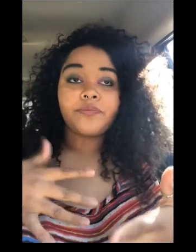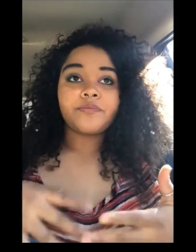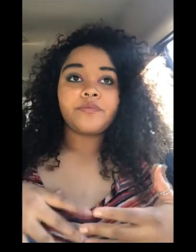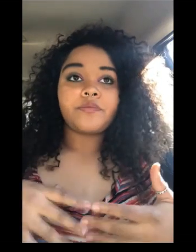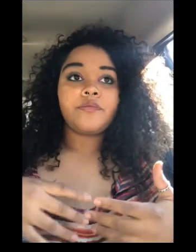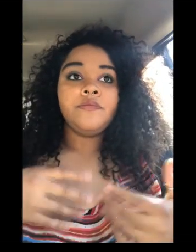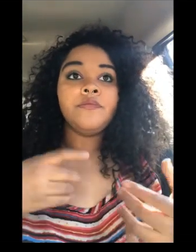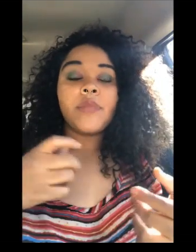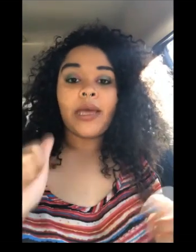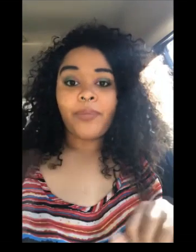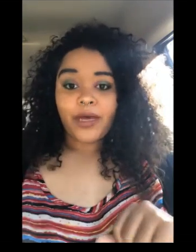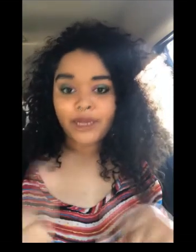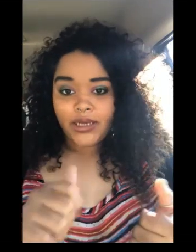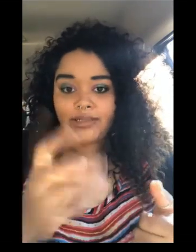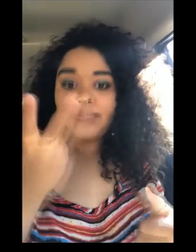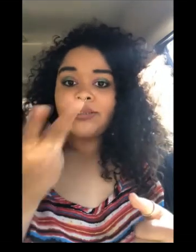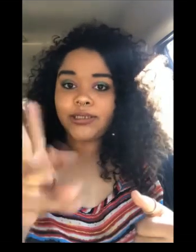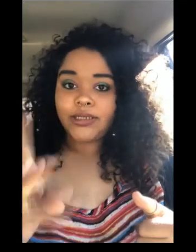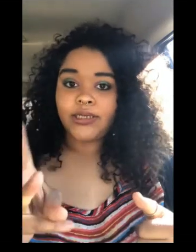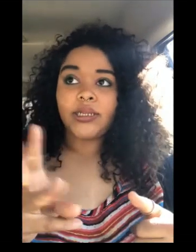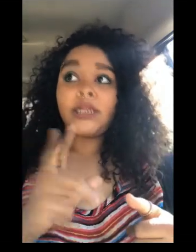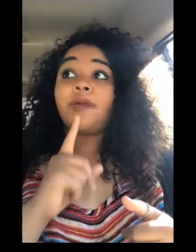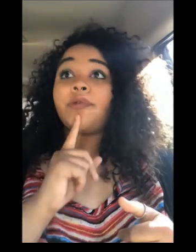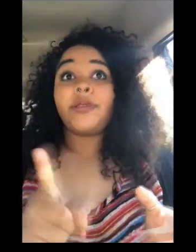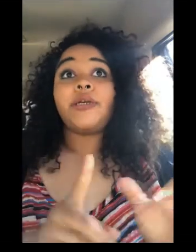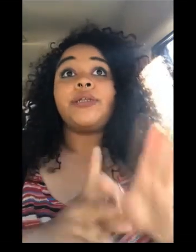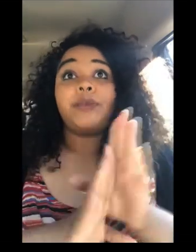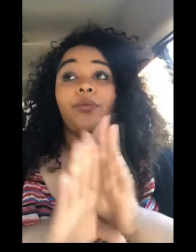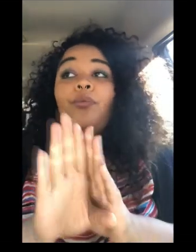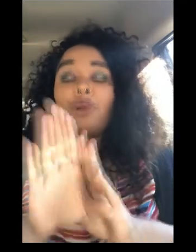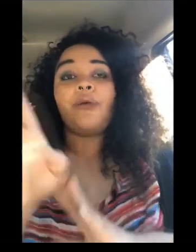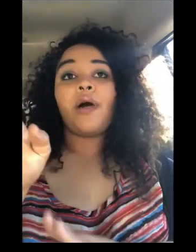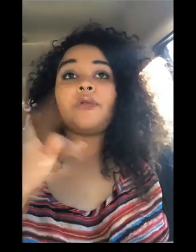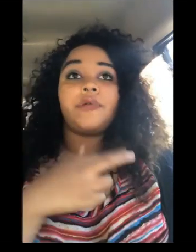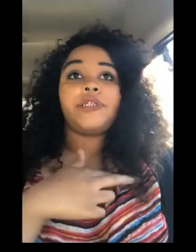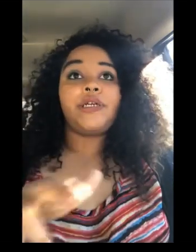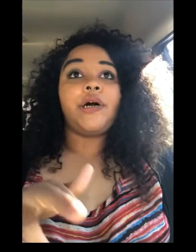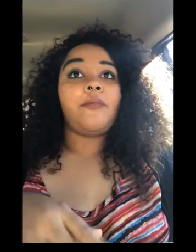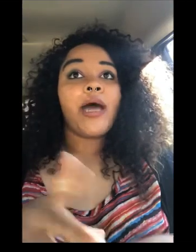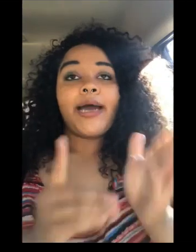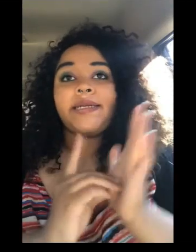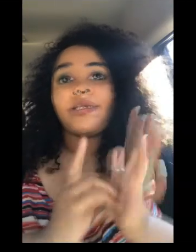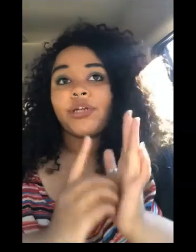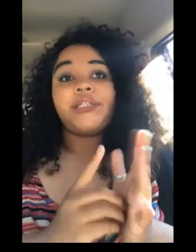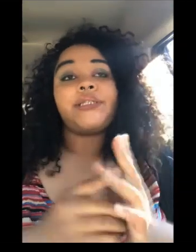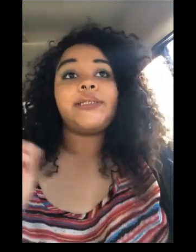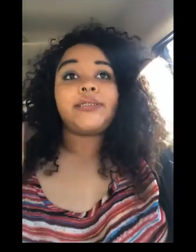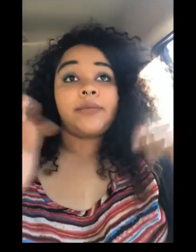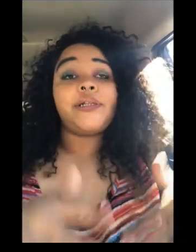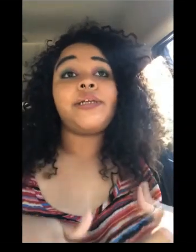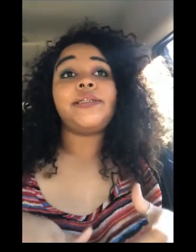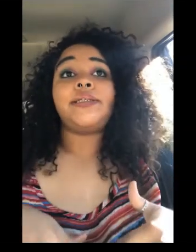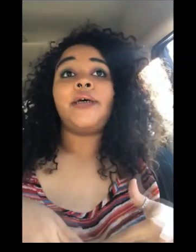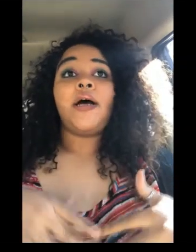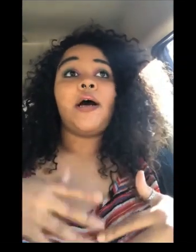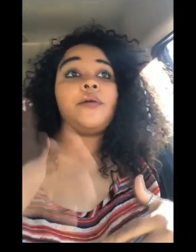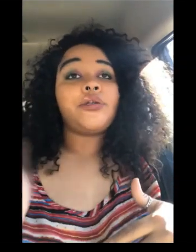got baptized at 16 and i really did really well in religion um i had demonstrations in the assemblies um